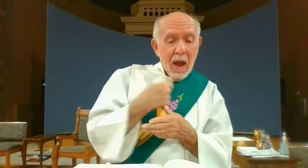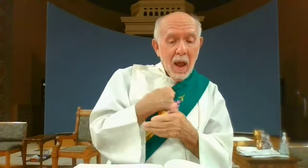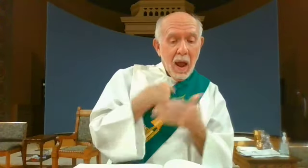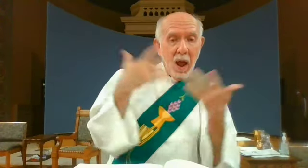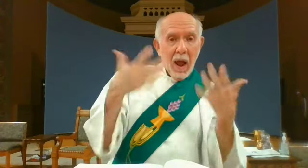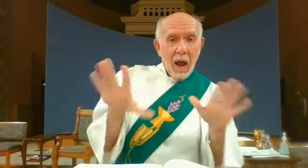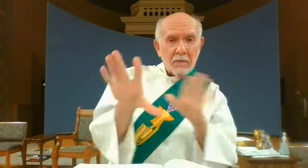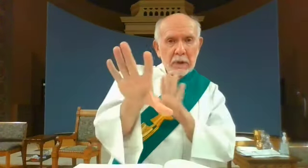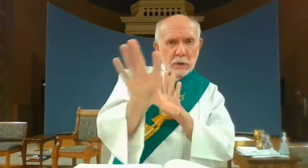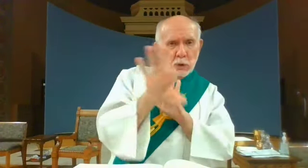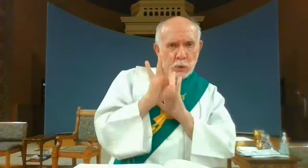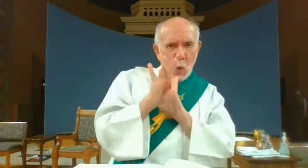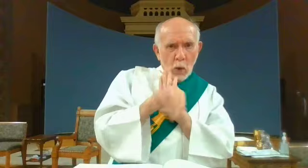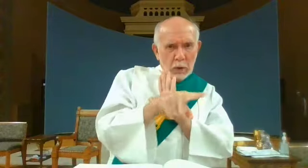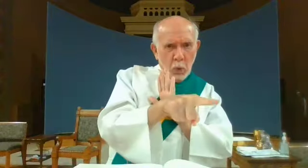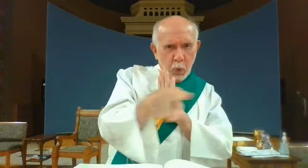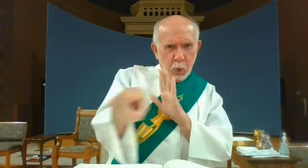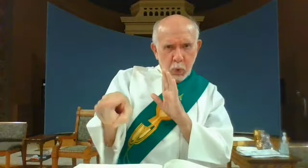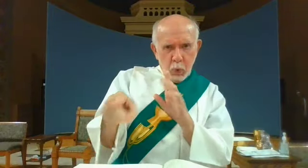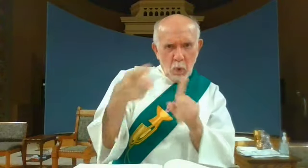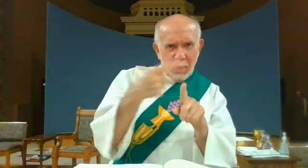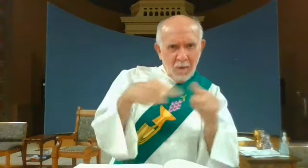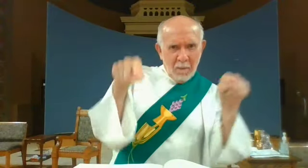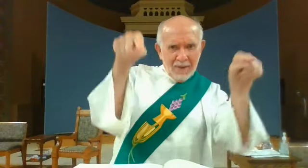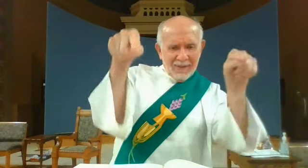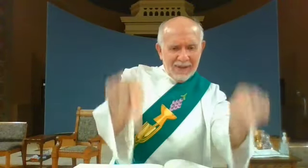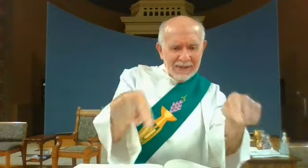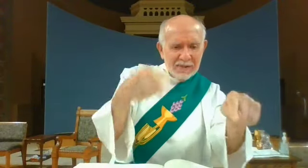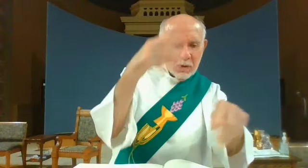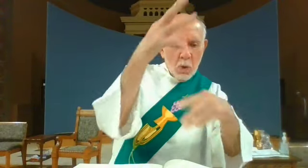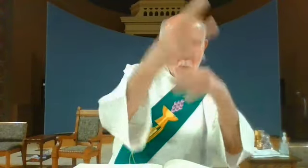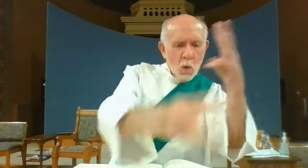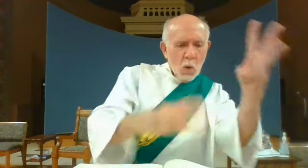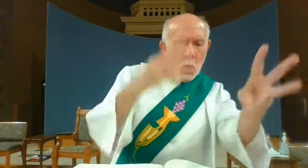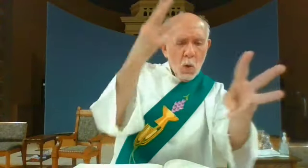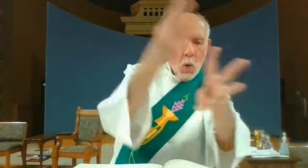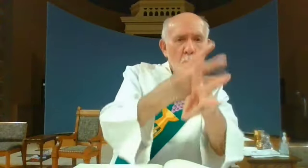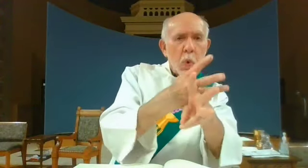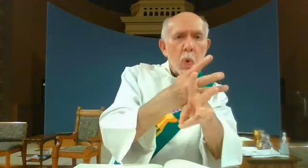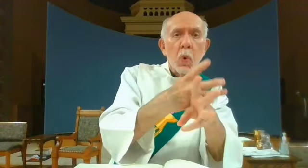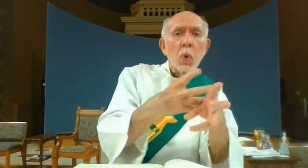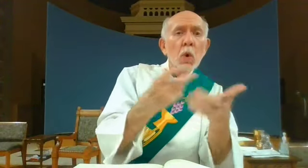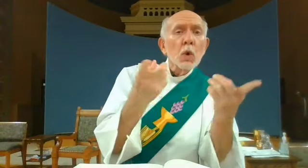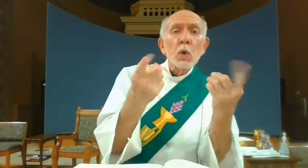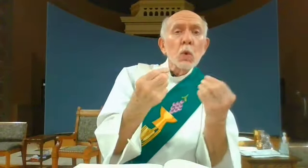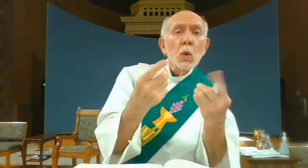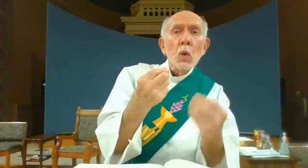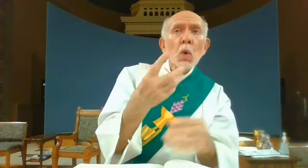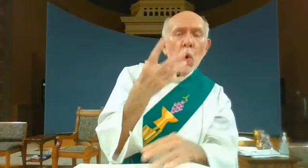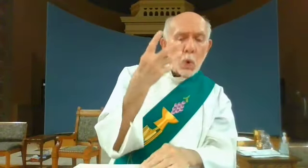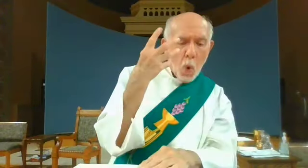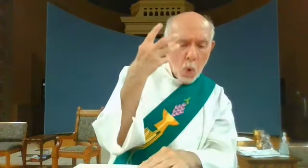I have chosen you from the world says the Lord to go